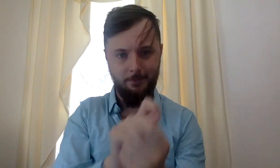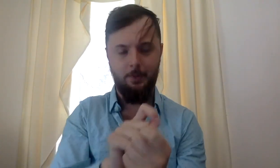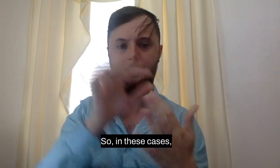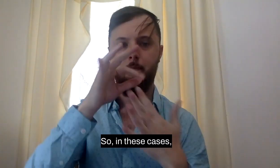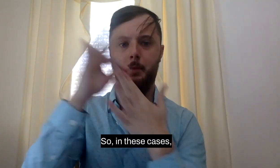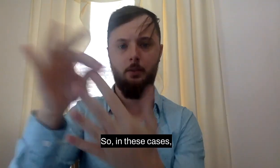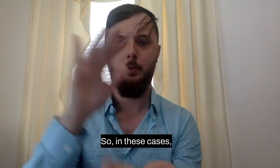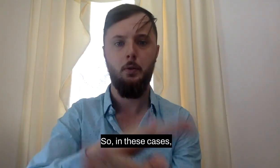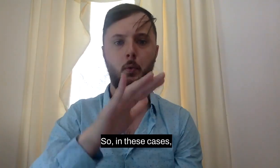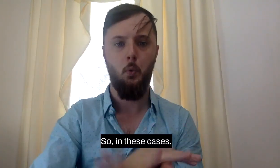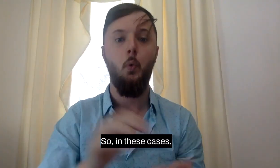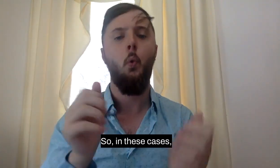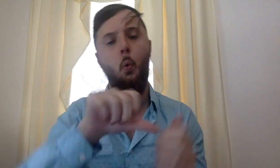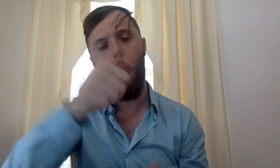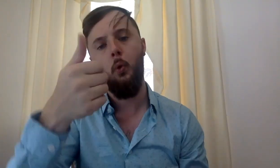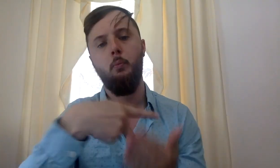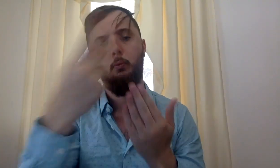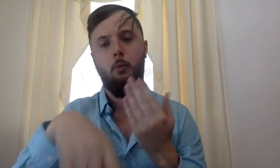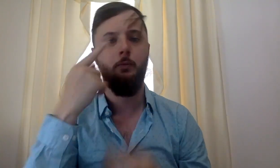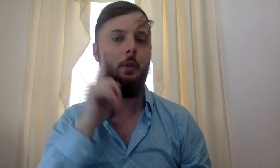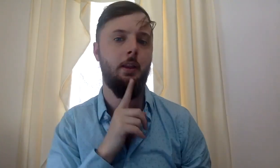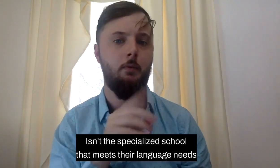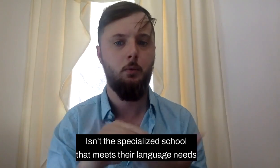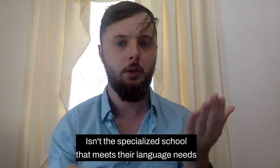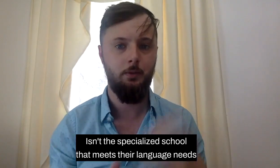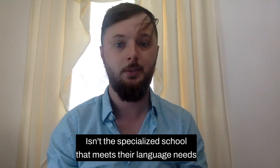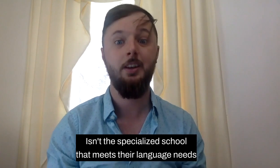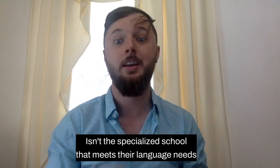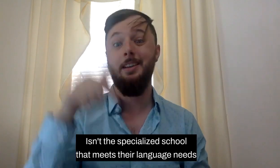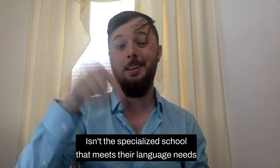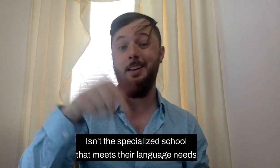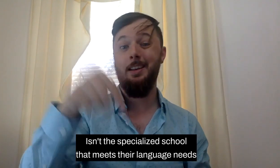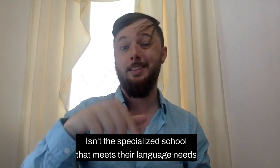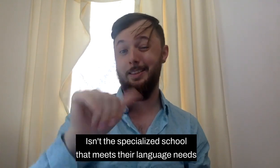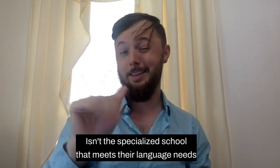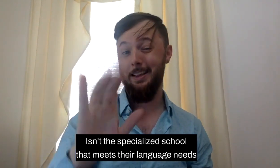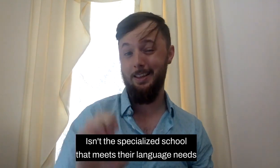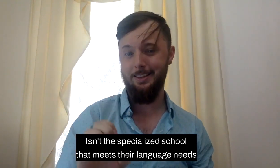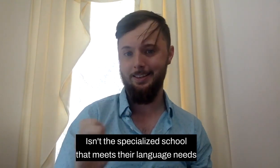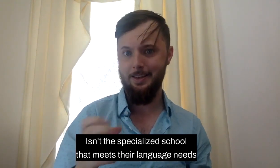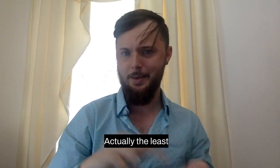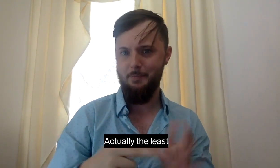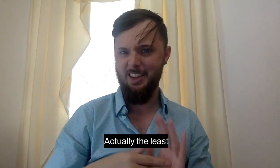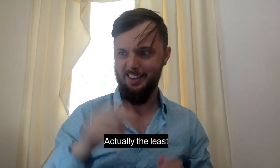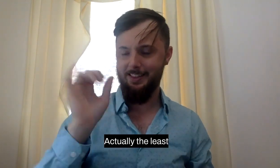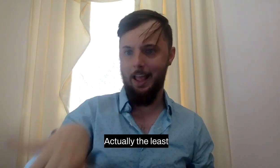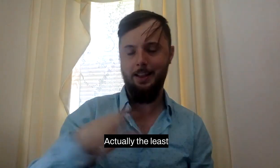So in these cases, isn't the specialized school that meets their language needs actually the